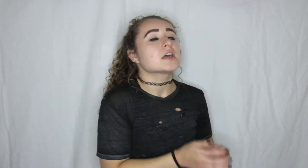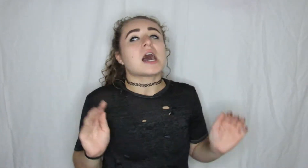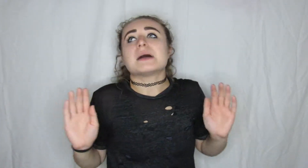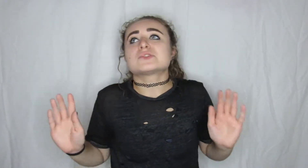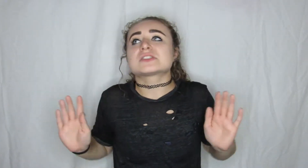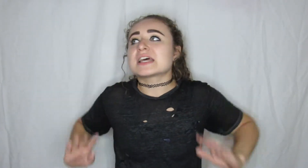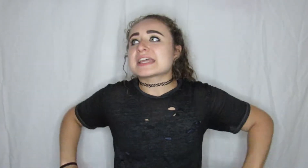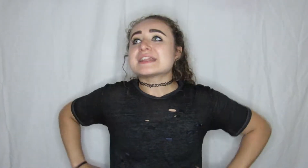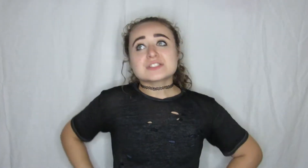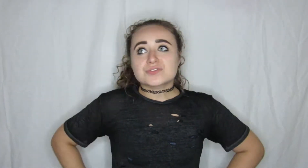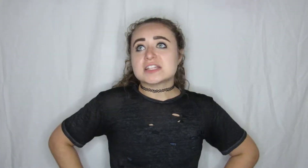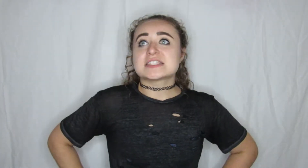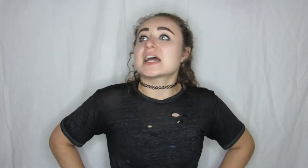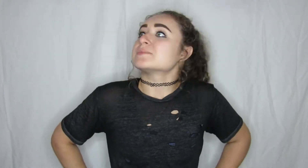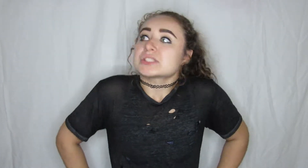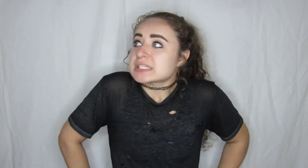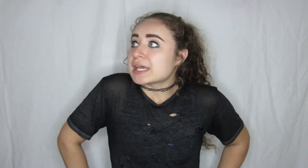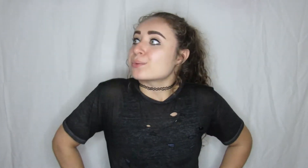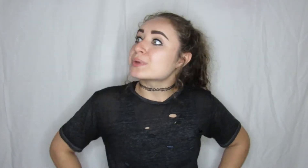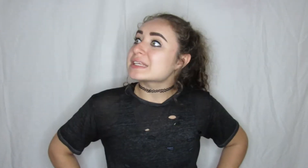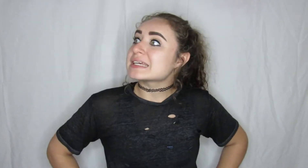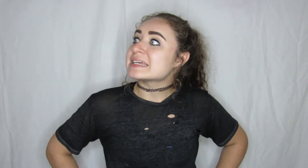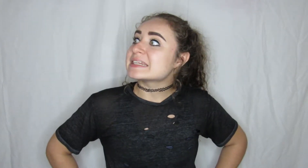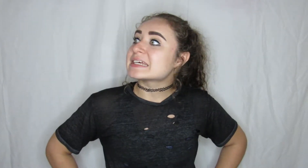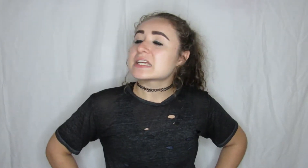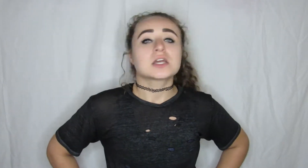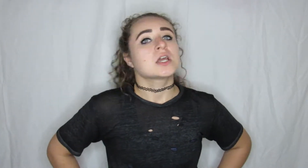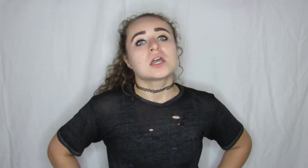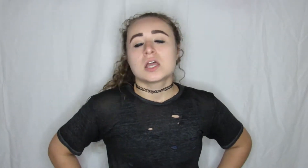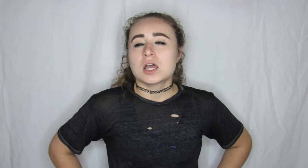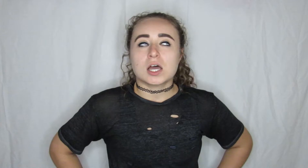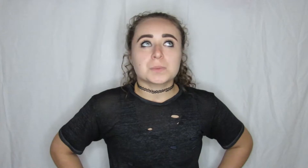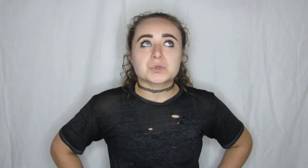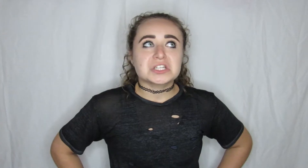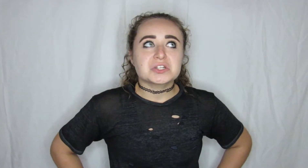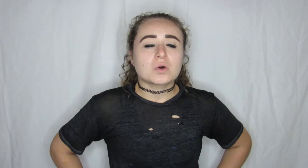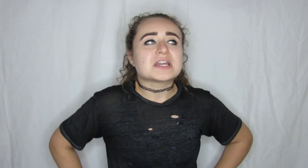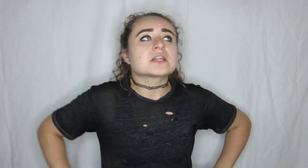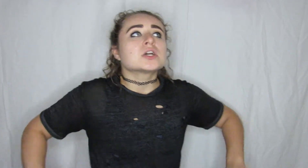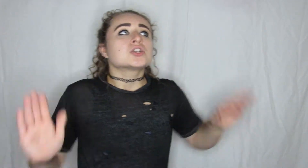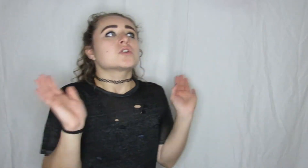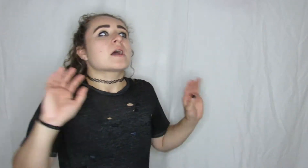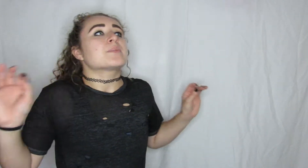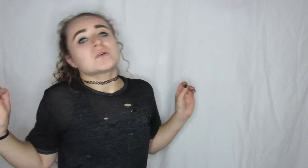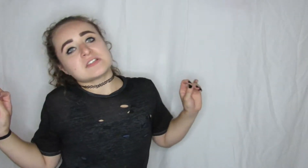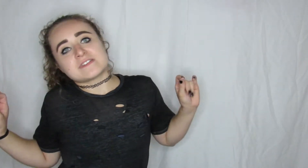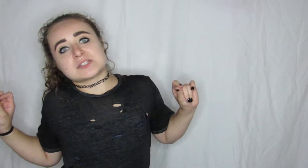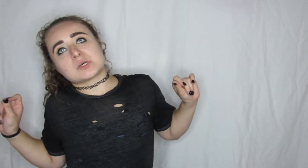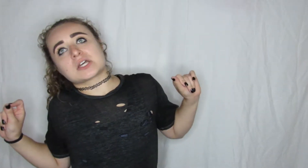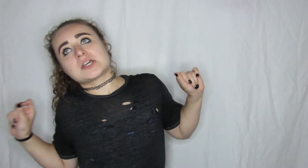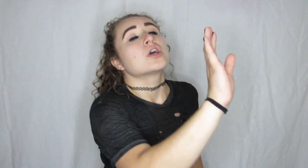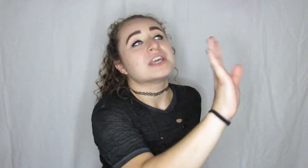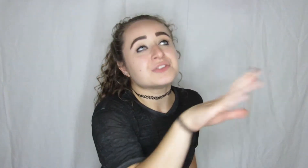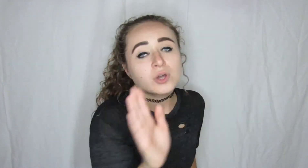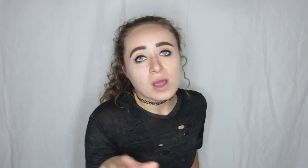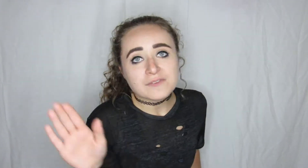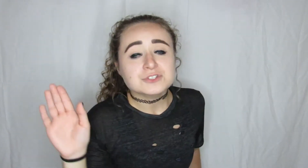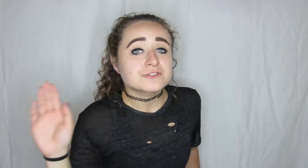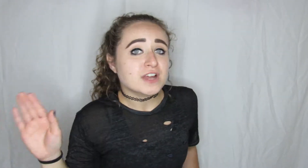I'm just like in this frenzy I'm just like really heated I'm really annoyed so I post on Facebook if you go after a